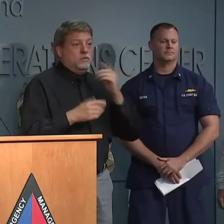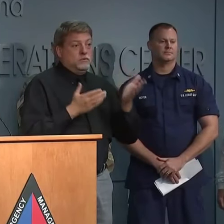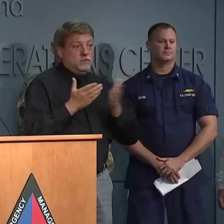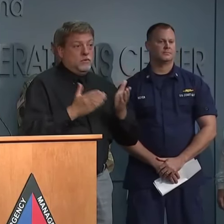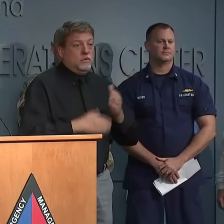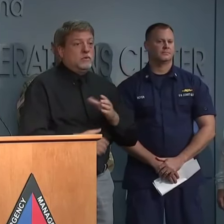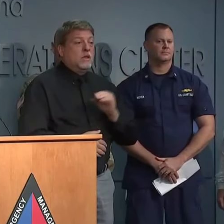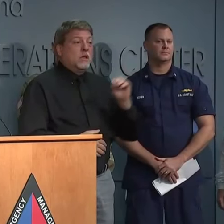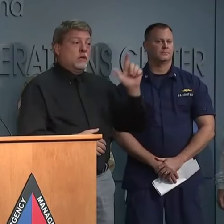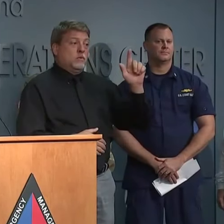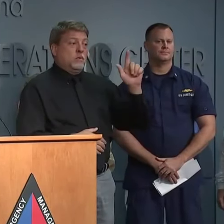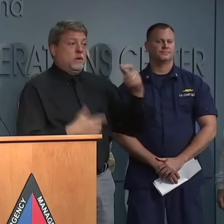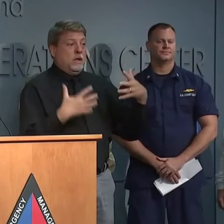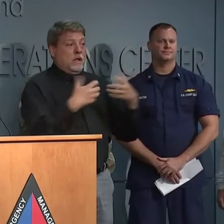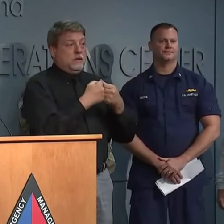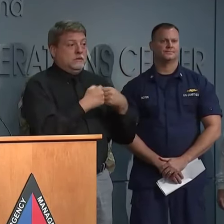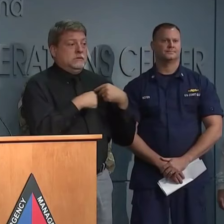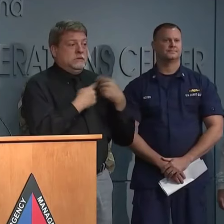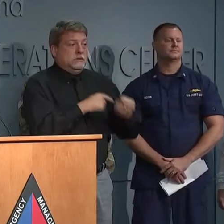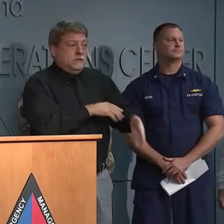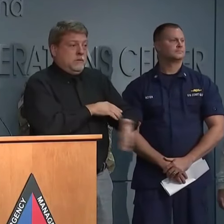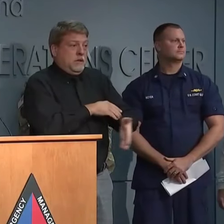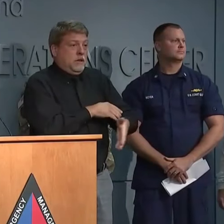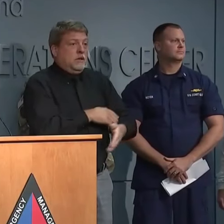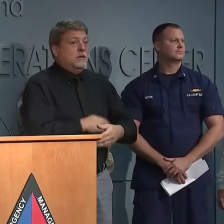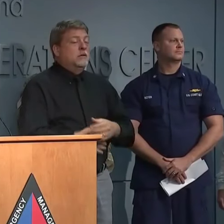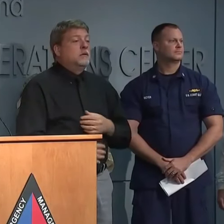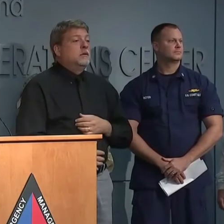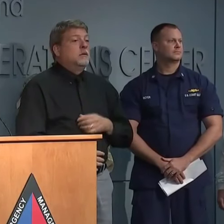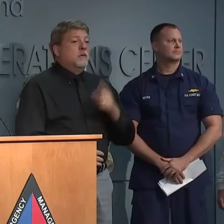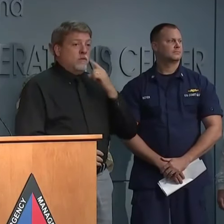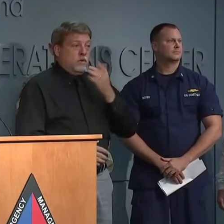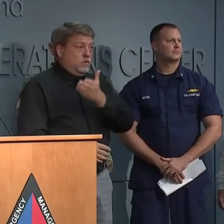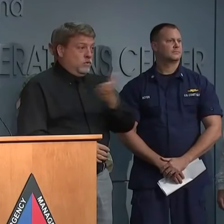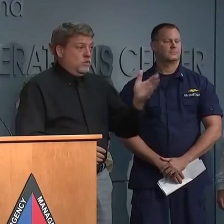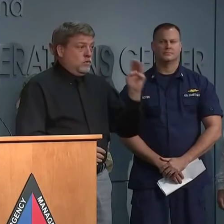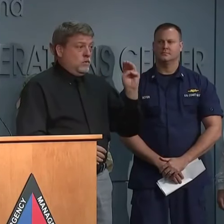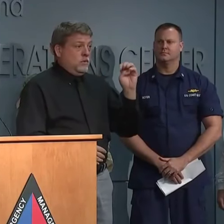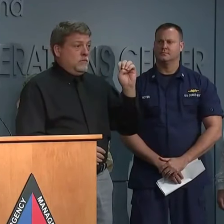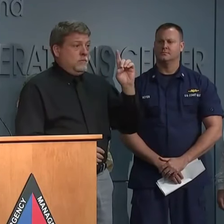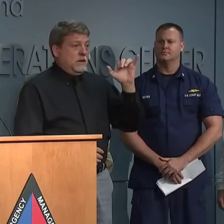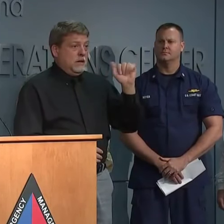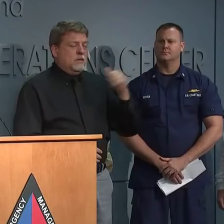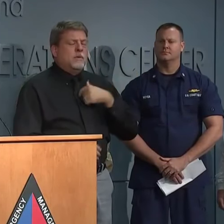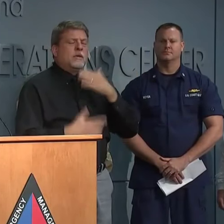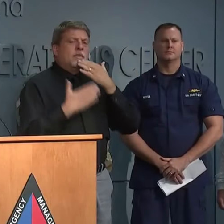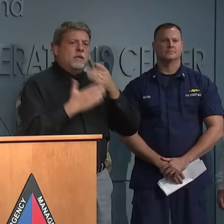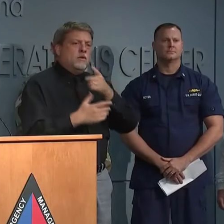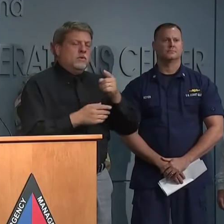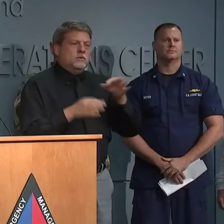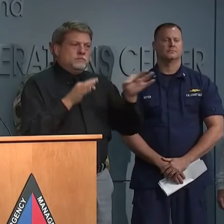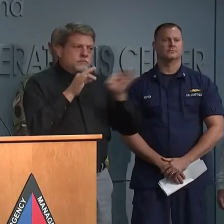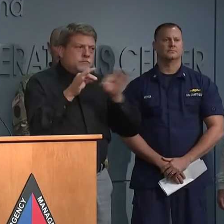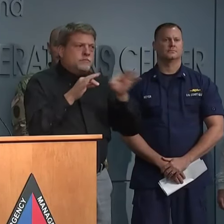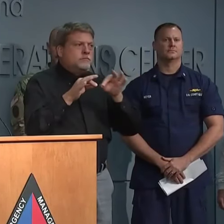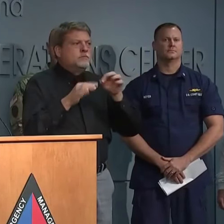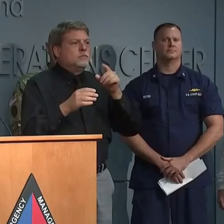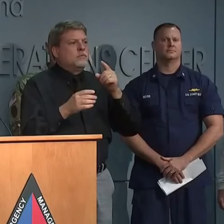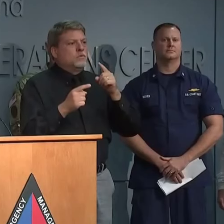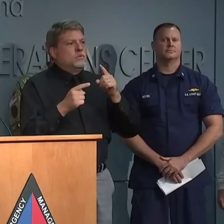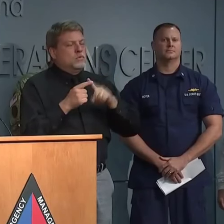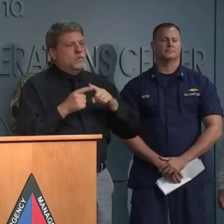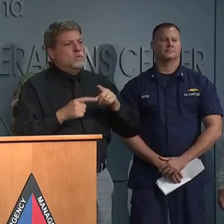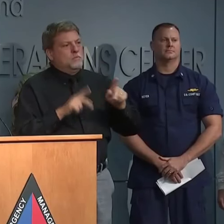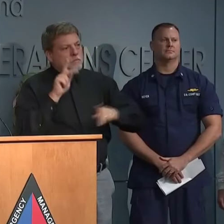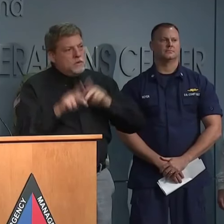21 collisions since midnight. So to the media that's present here, we want to thank you for helping us spread the word. People are listening and